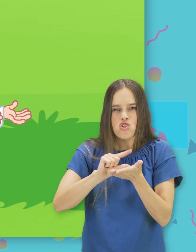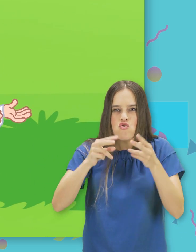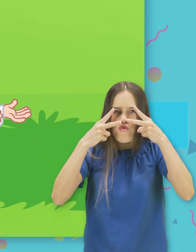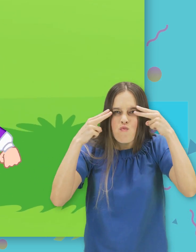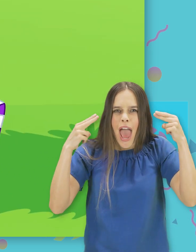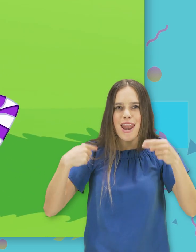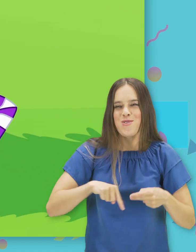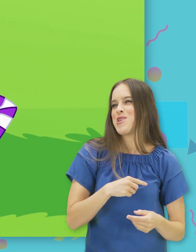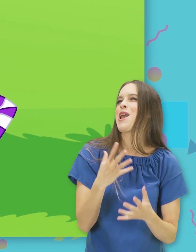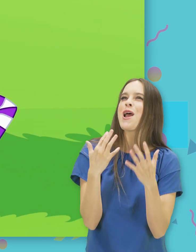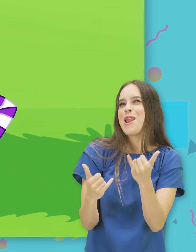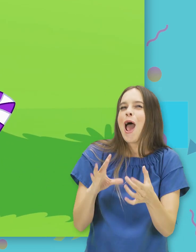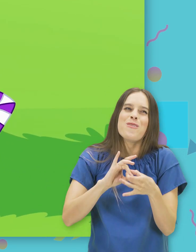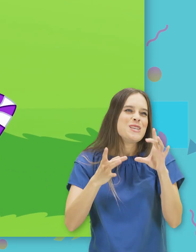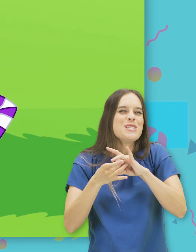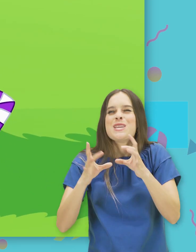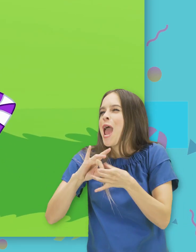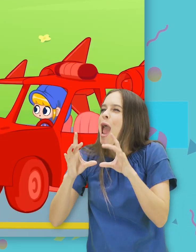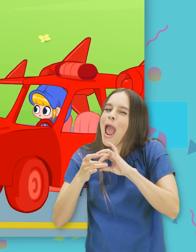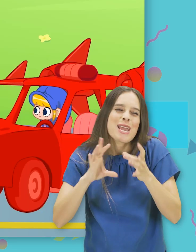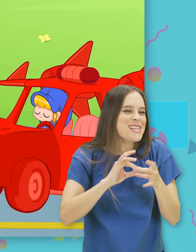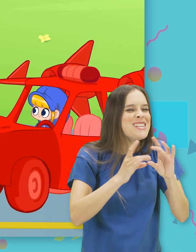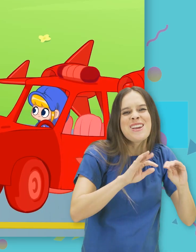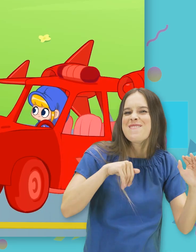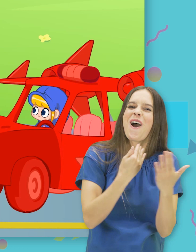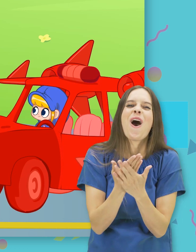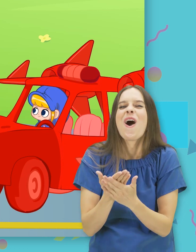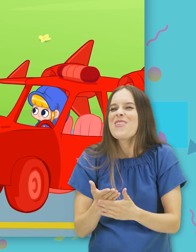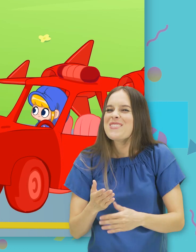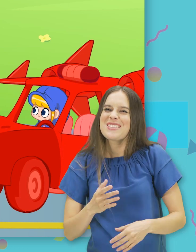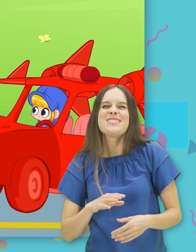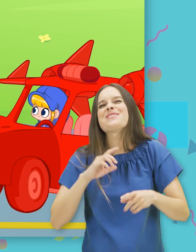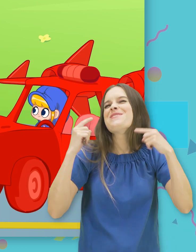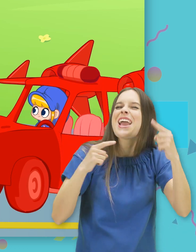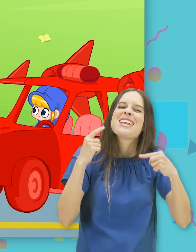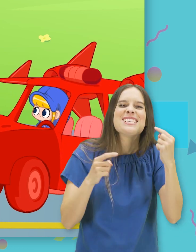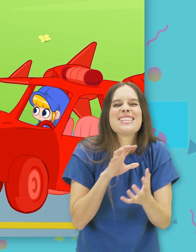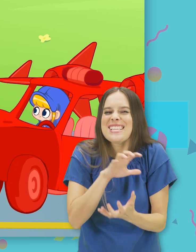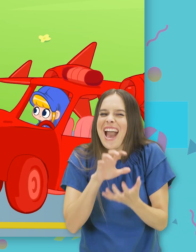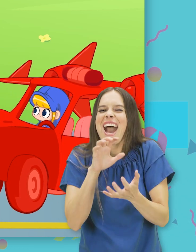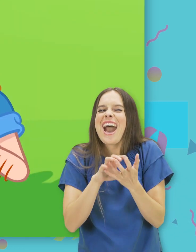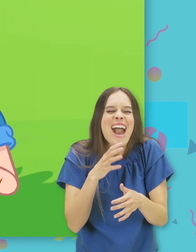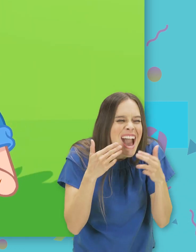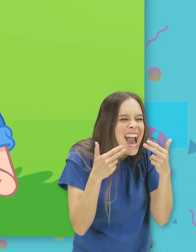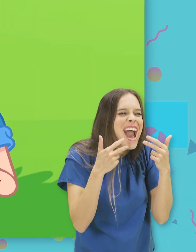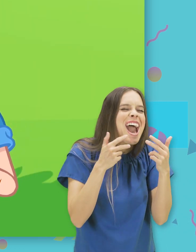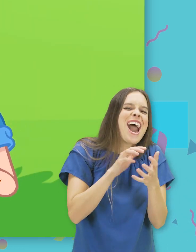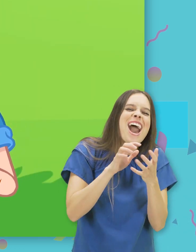of office bandits. Now I see why you went after the bandits, Morple. We caught them in the